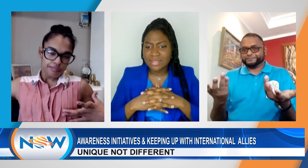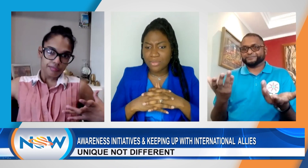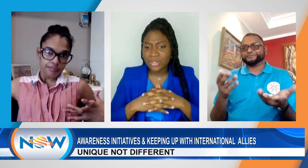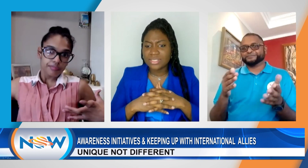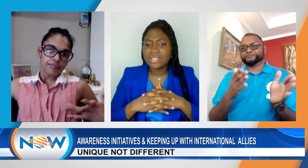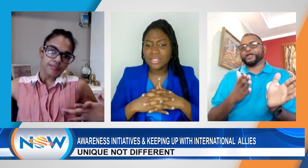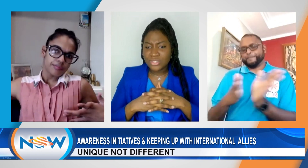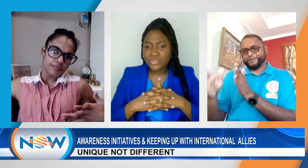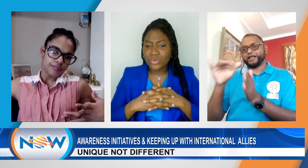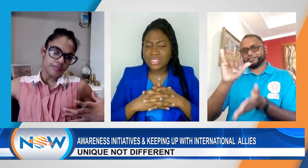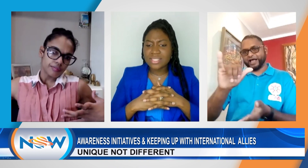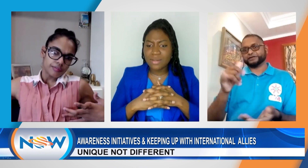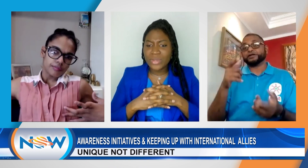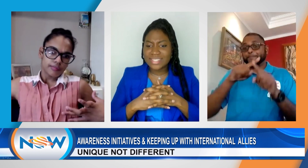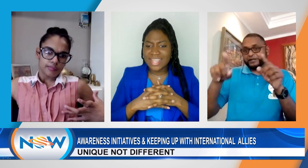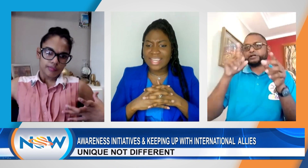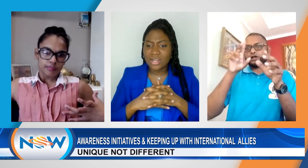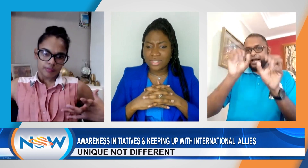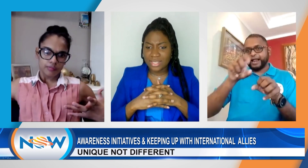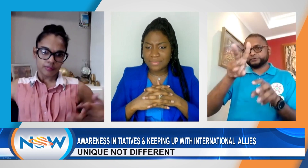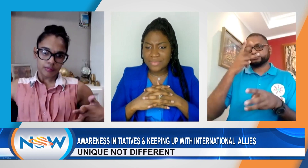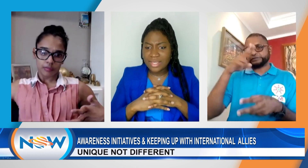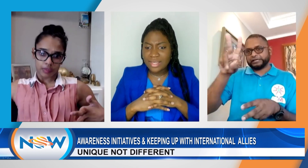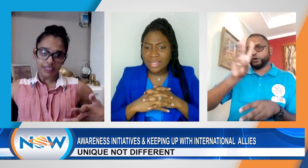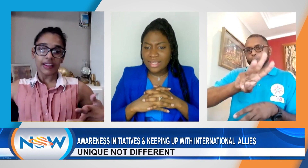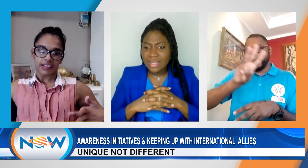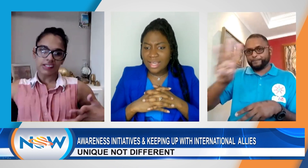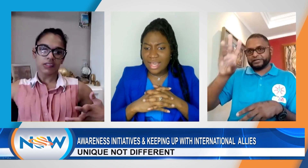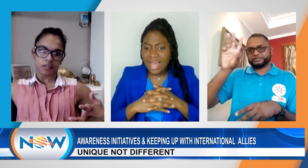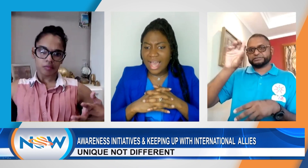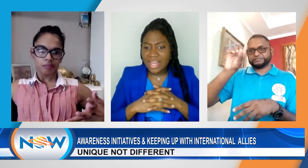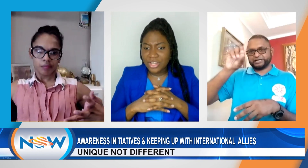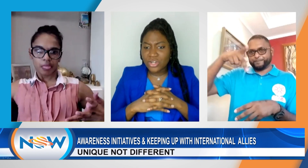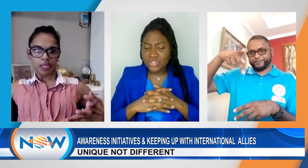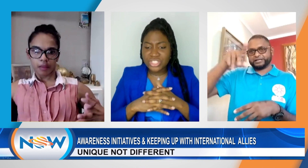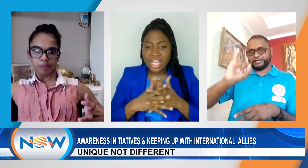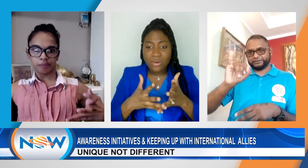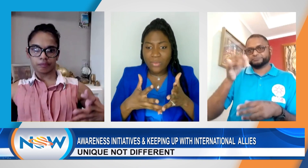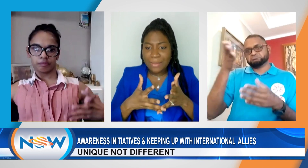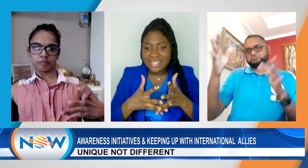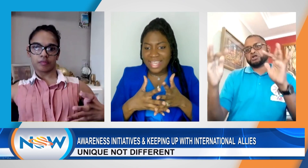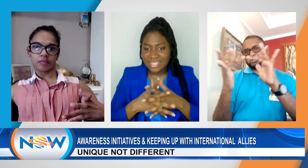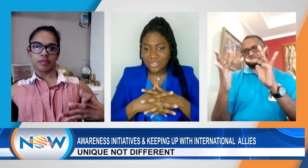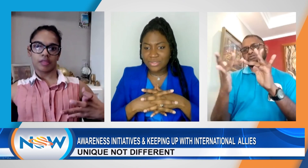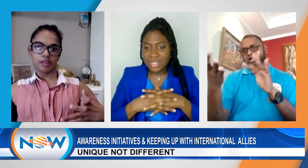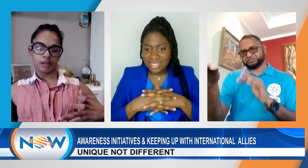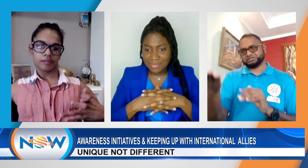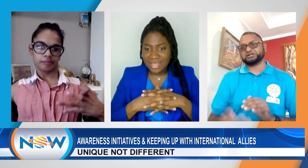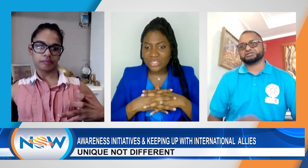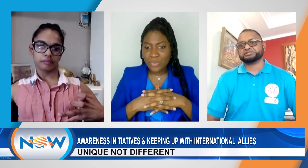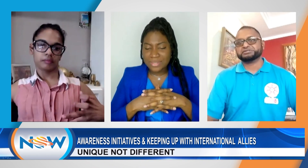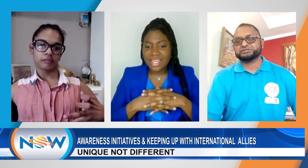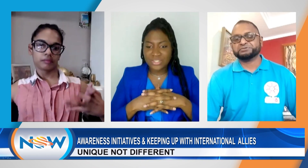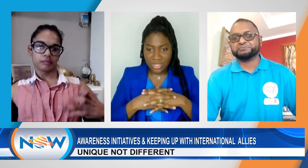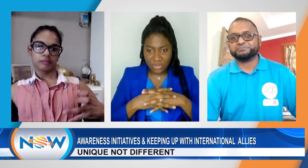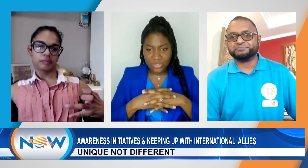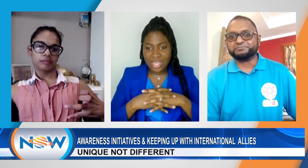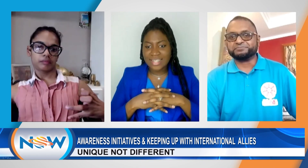support. So those are some ways to get it out there. Nice. Check out our website, know, DPI's website, you can also get